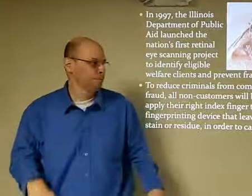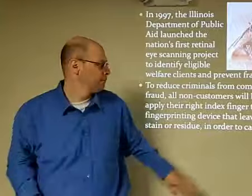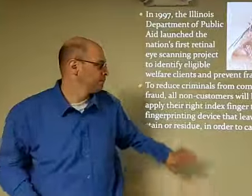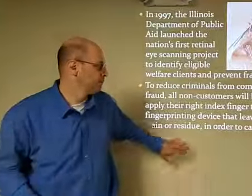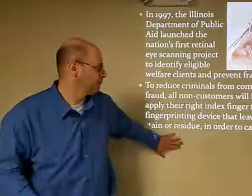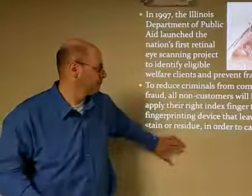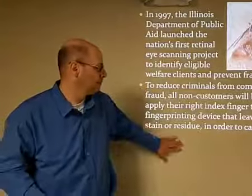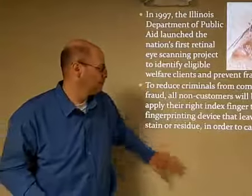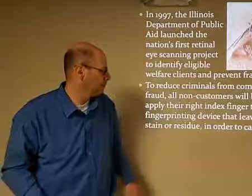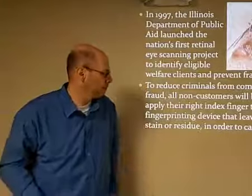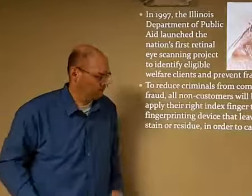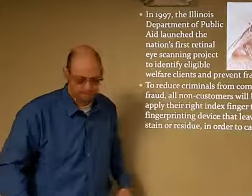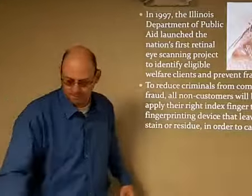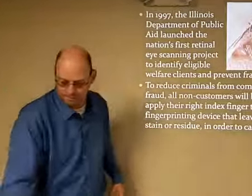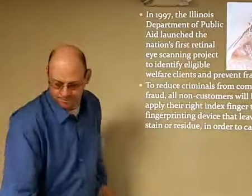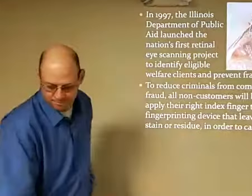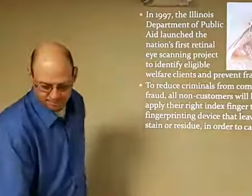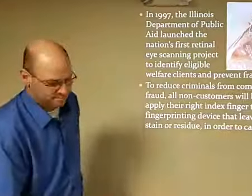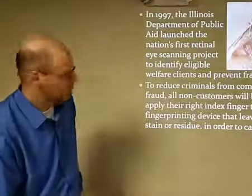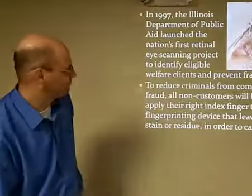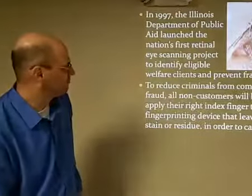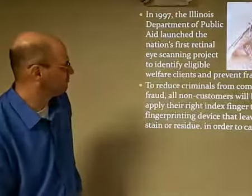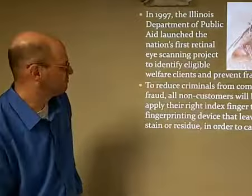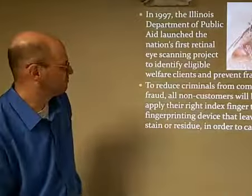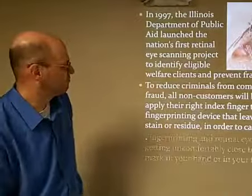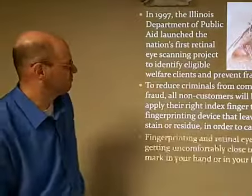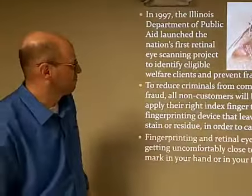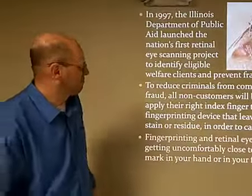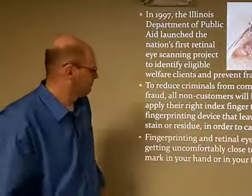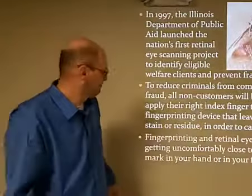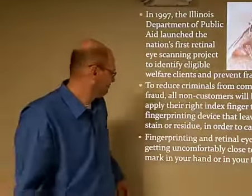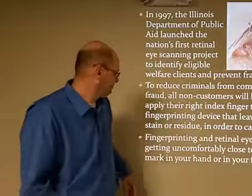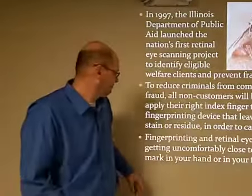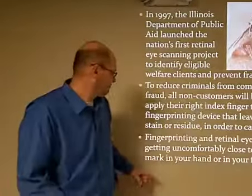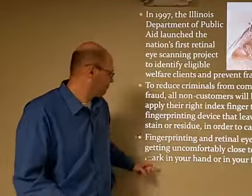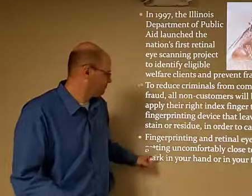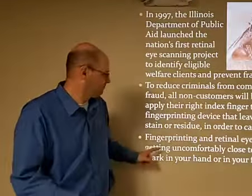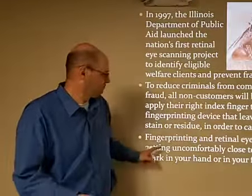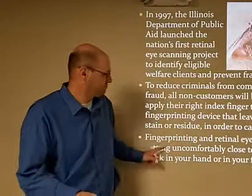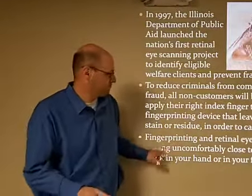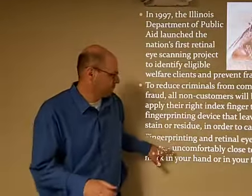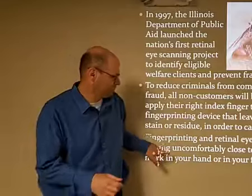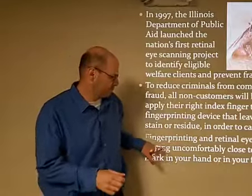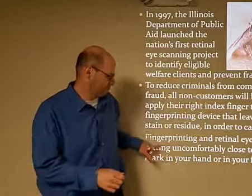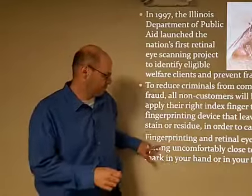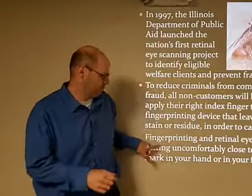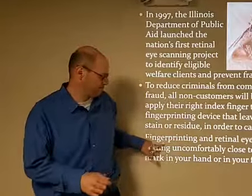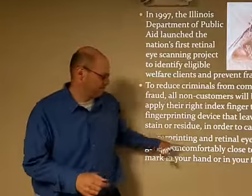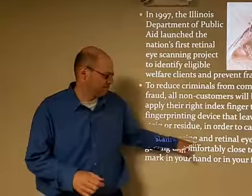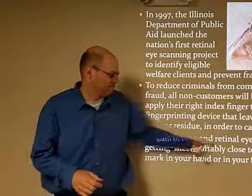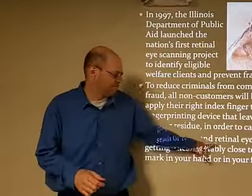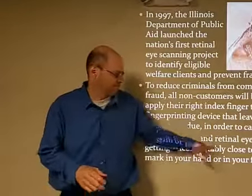this was another way to hinder, you know, fraud from happening.